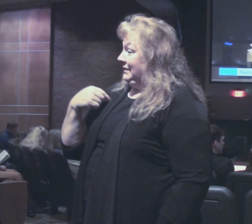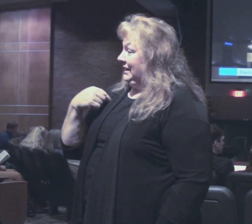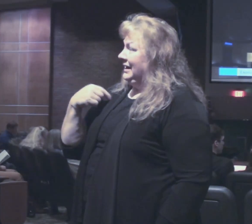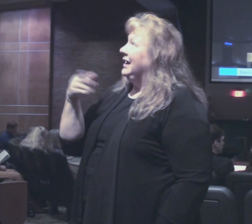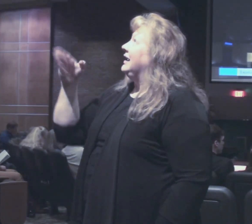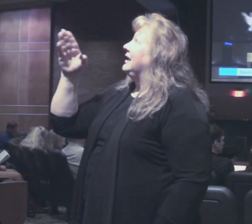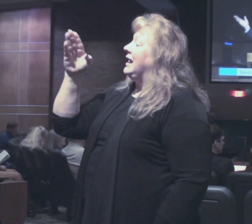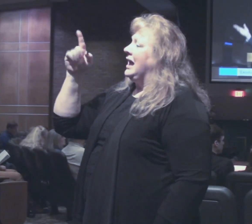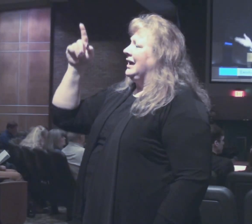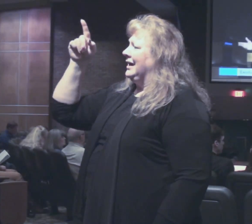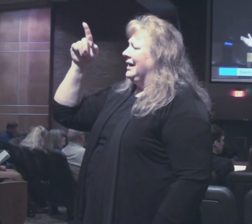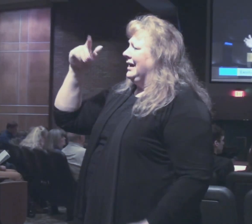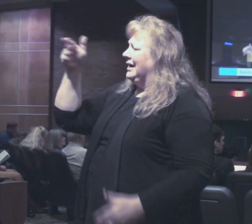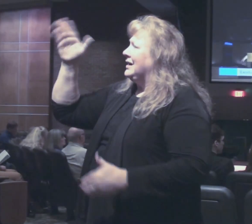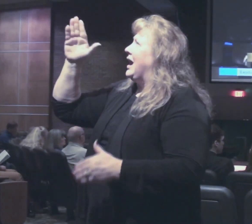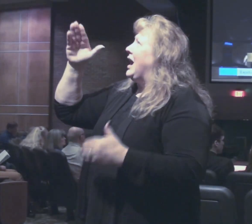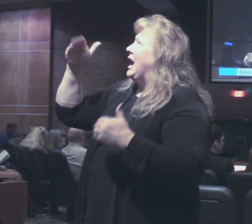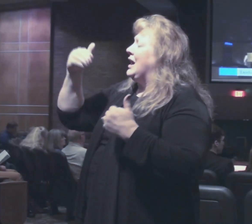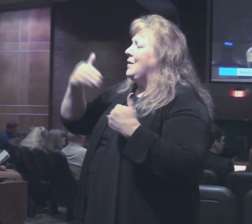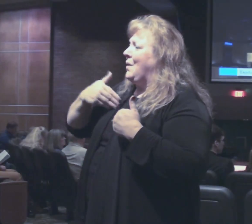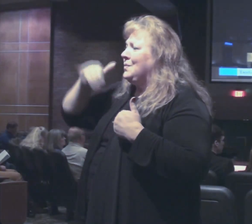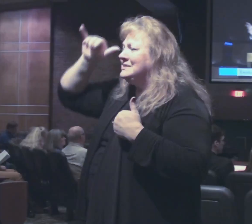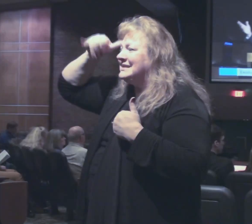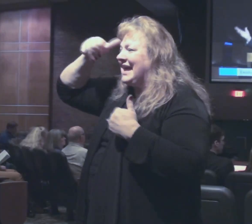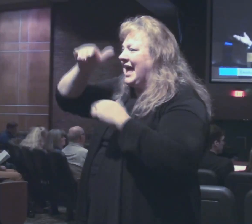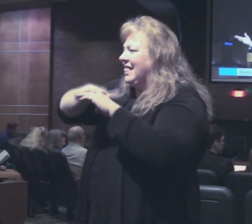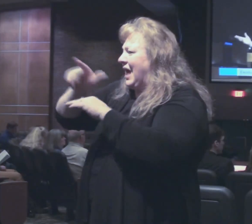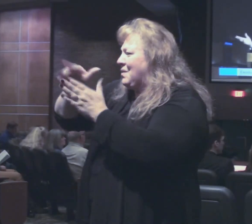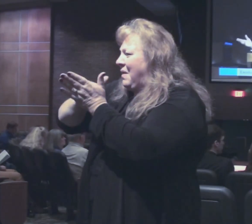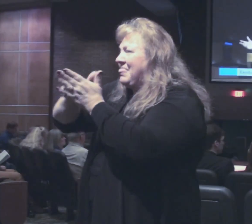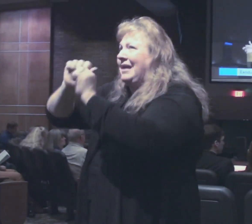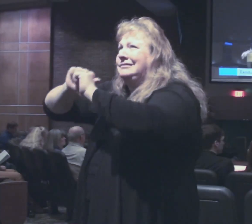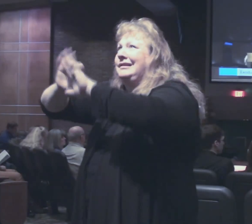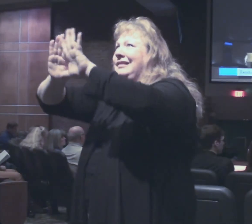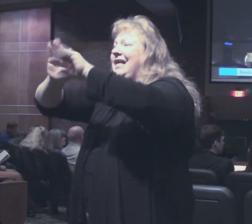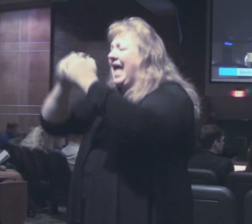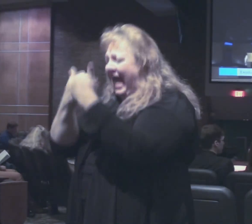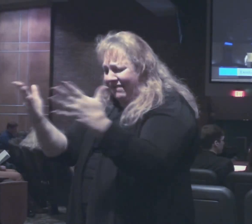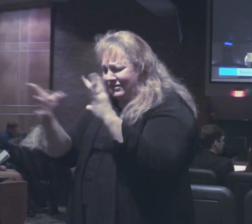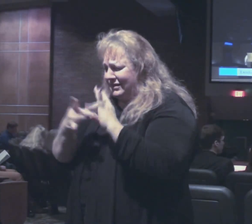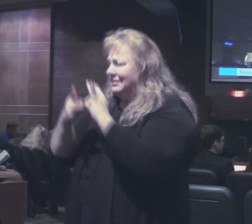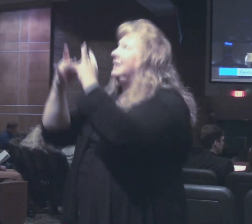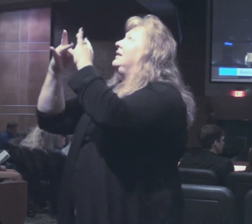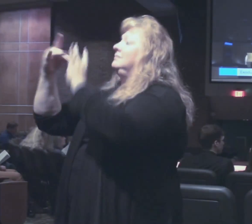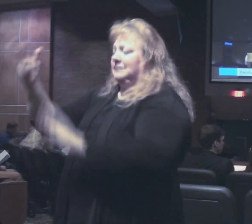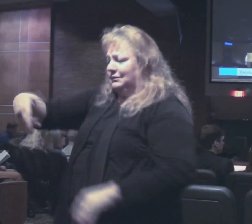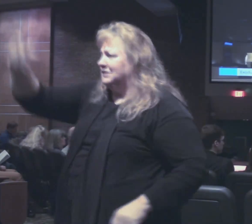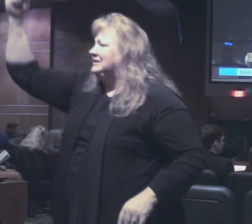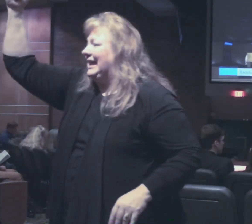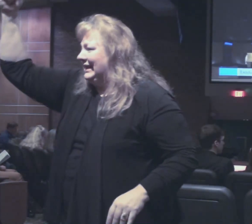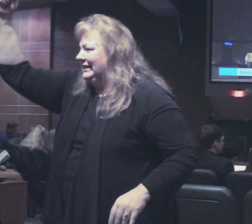I own the cattle on a thousand hills. I mean, everything belongs to him. He'd just take it.